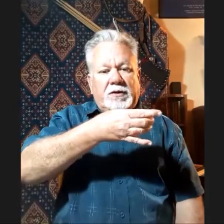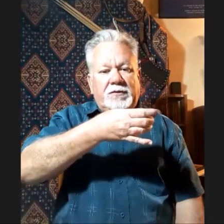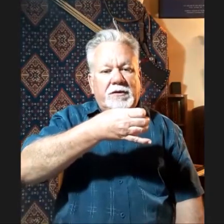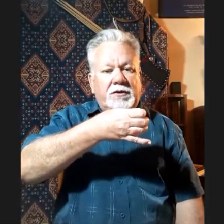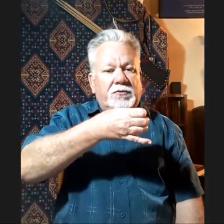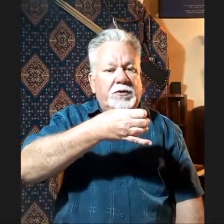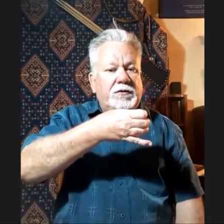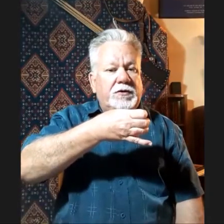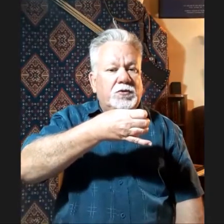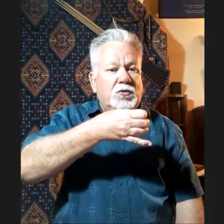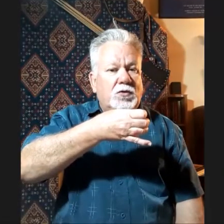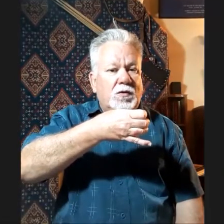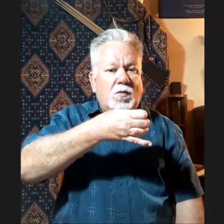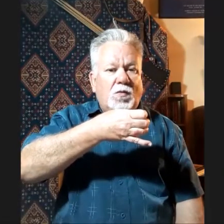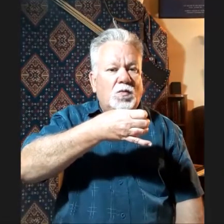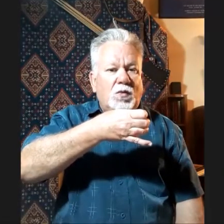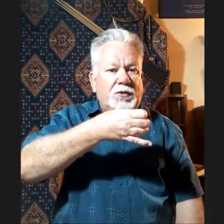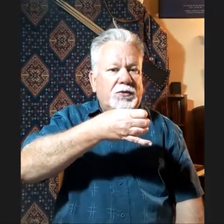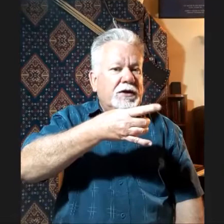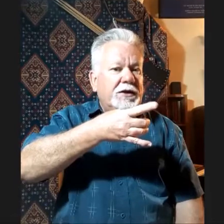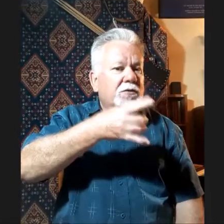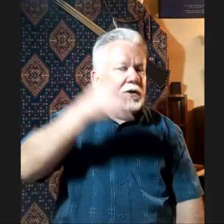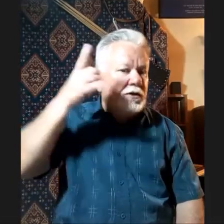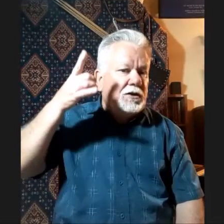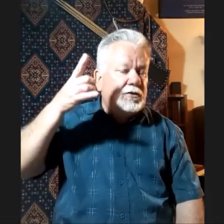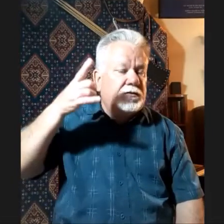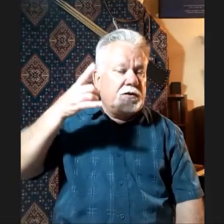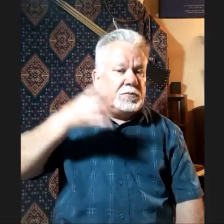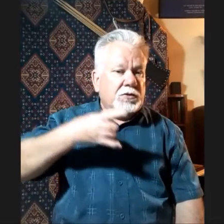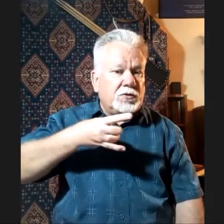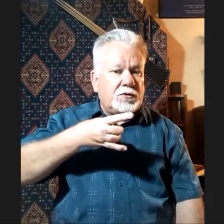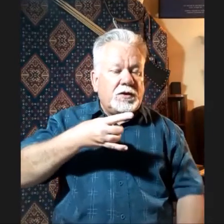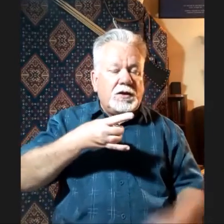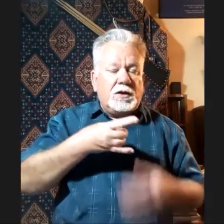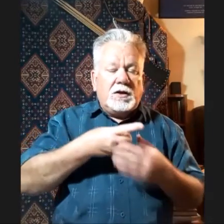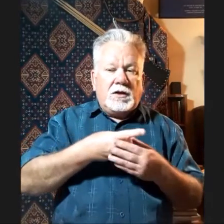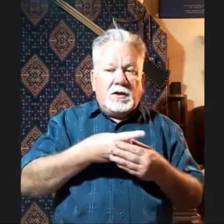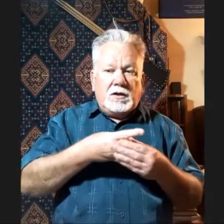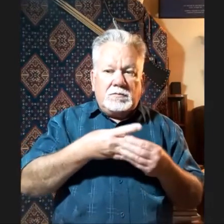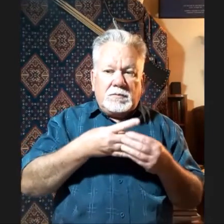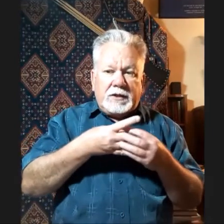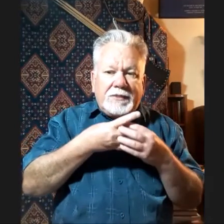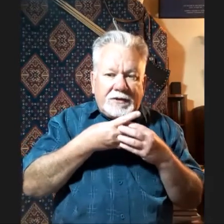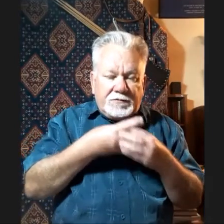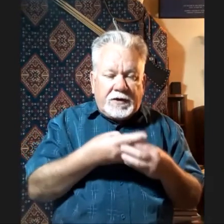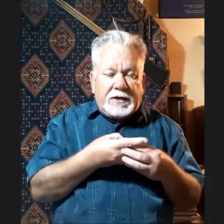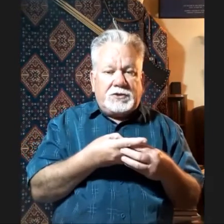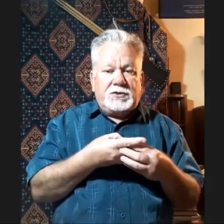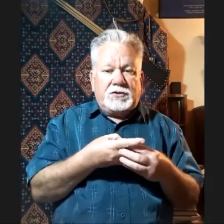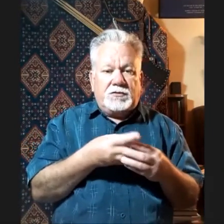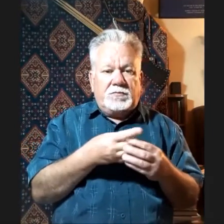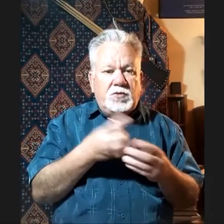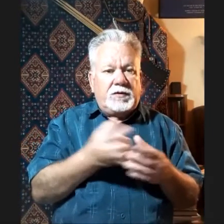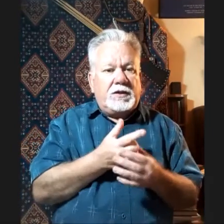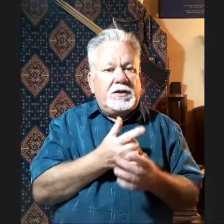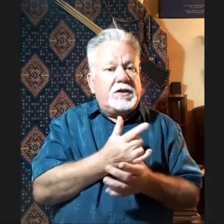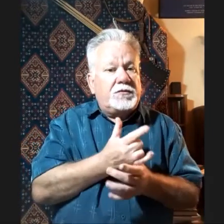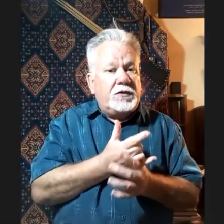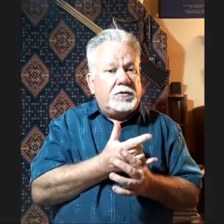basically the three finger draw with you taking away the index finger, because the advantages of moving the index finger